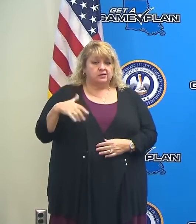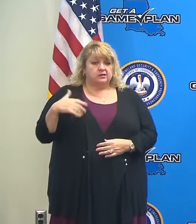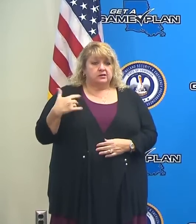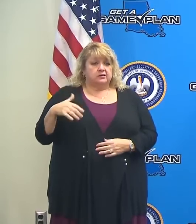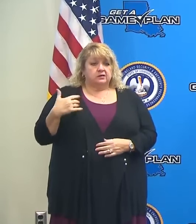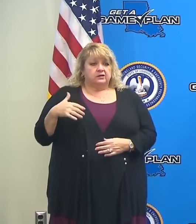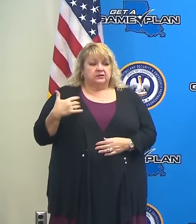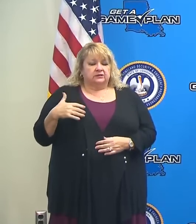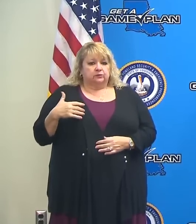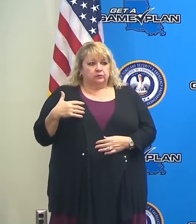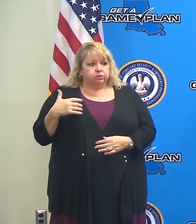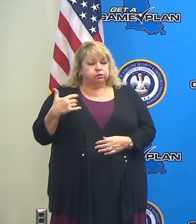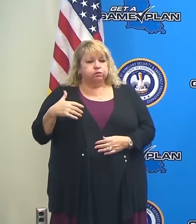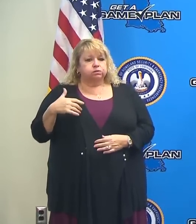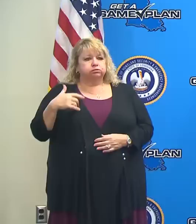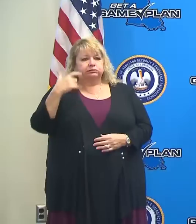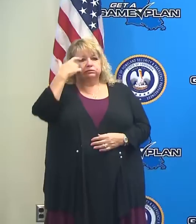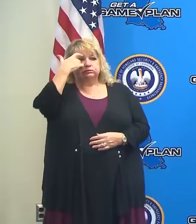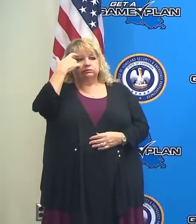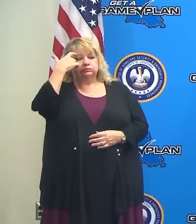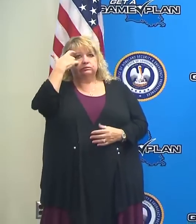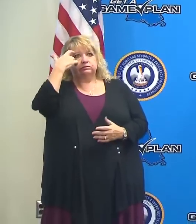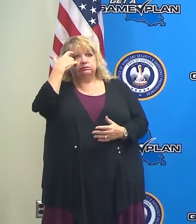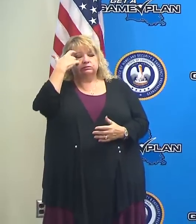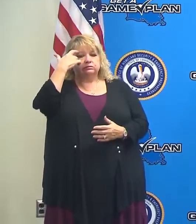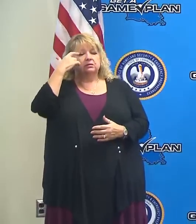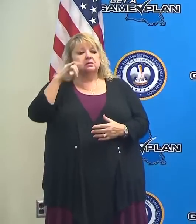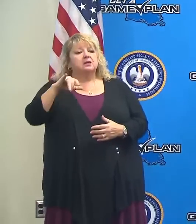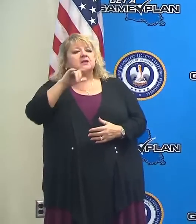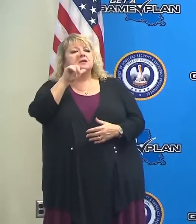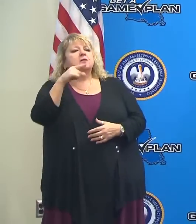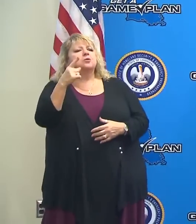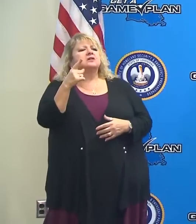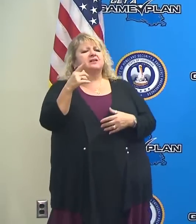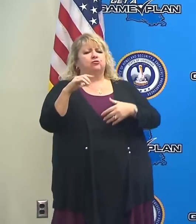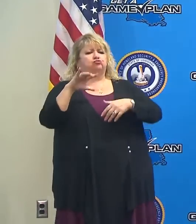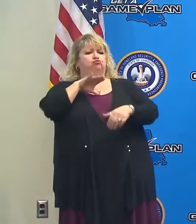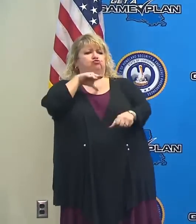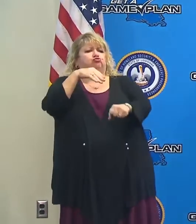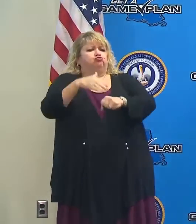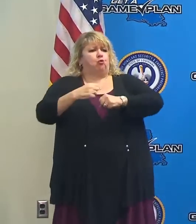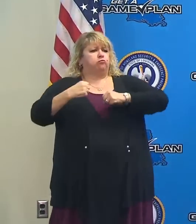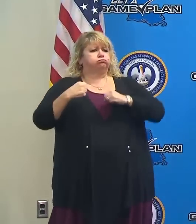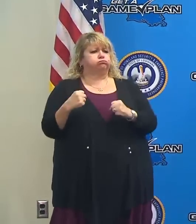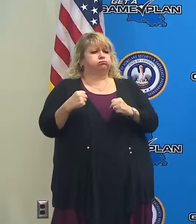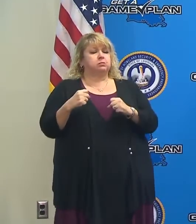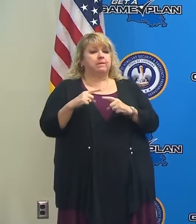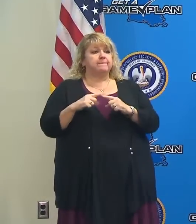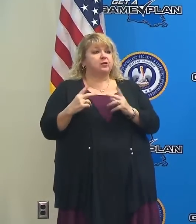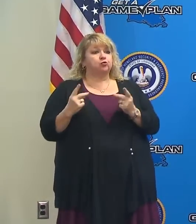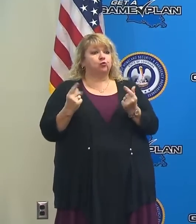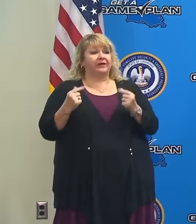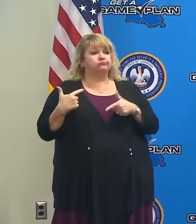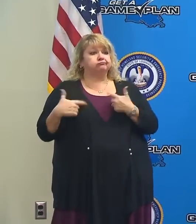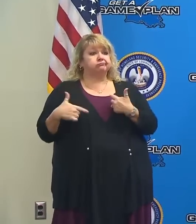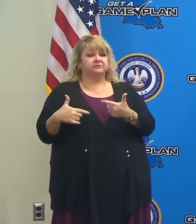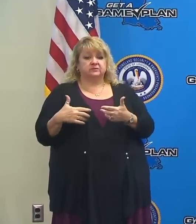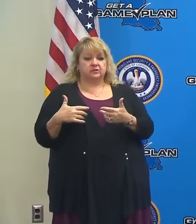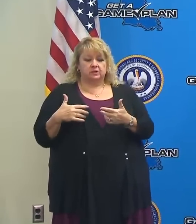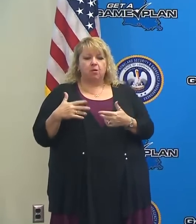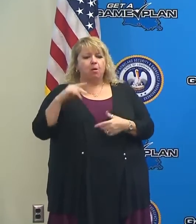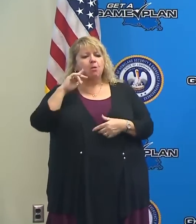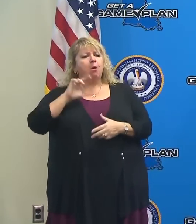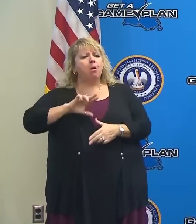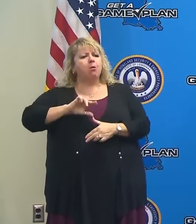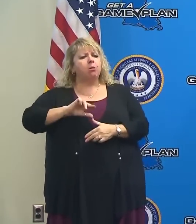And I guess the biggest challenge is not just the strength of the storm, but how quickly it is approaching after